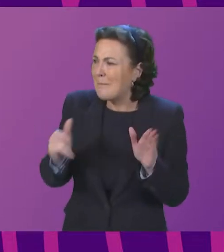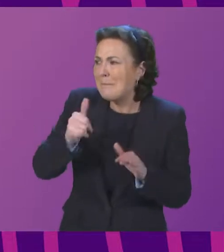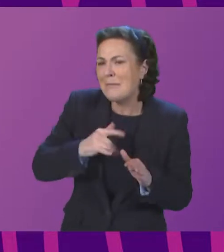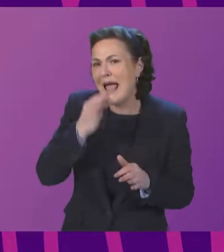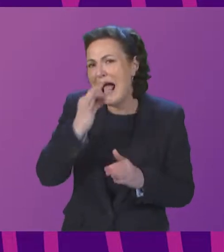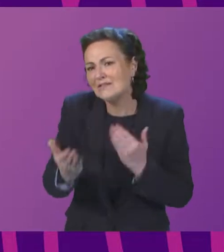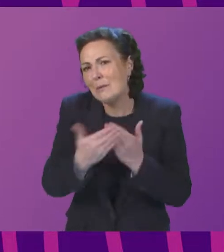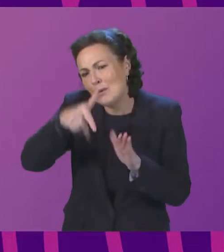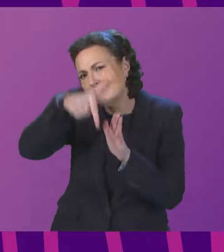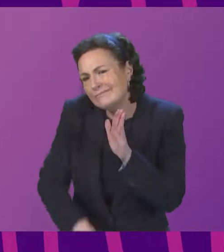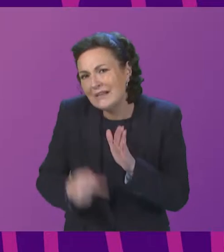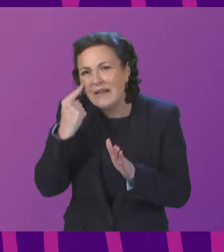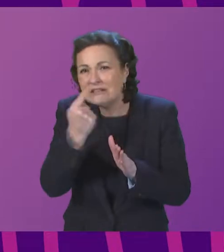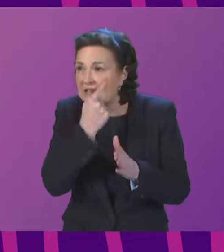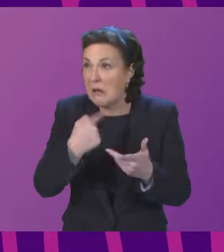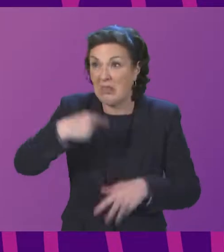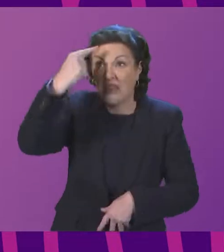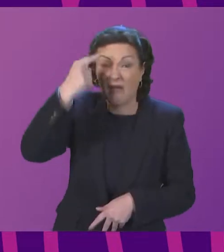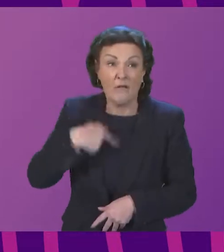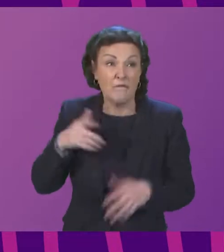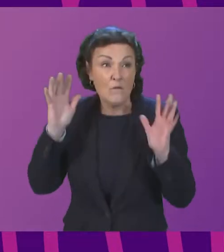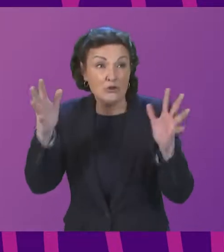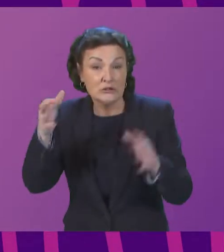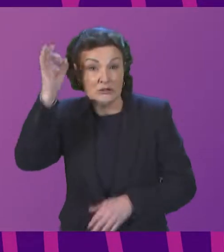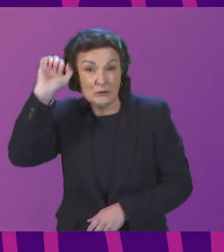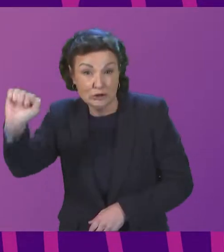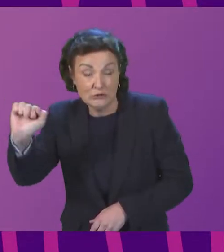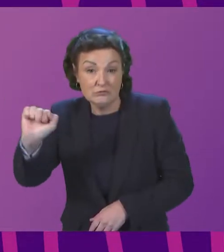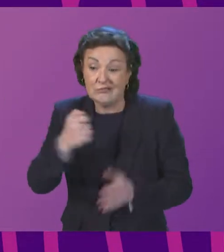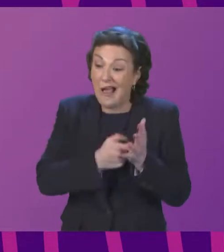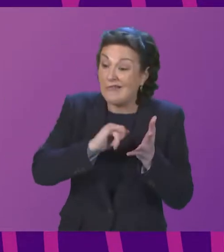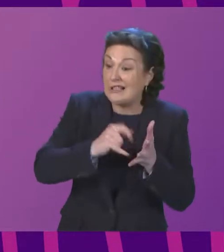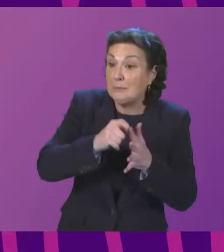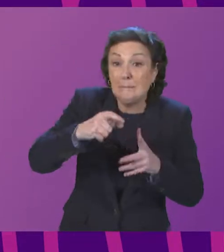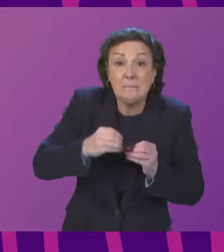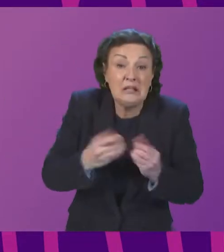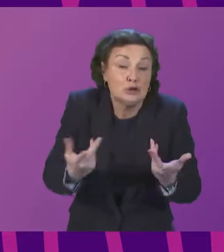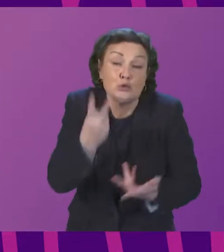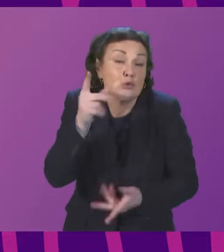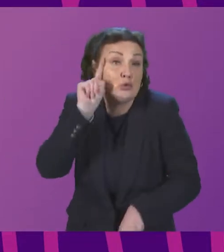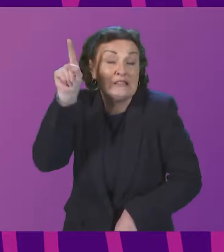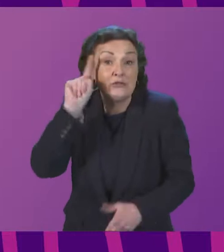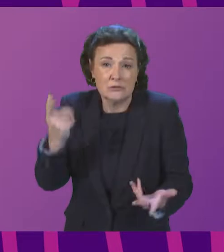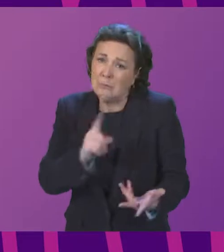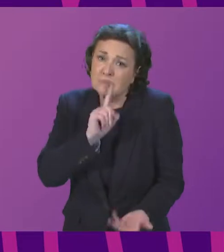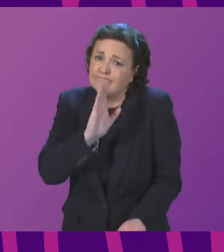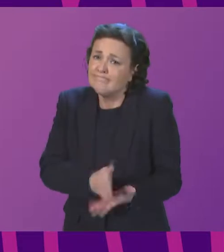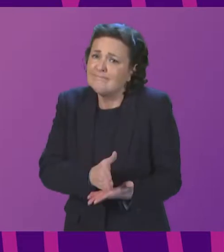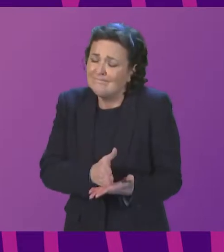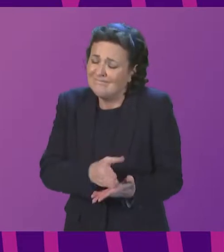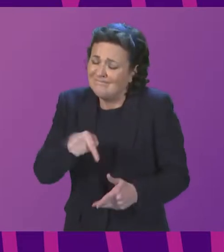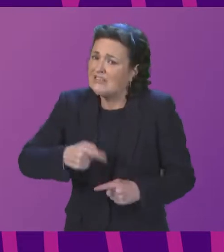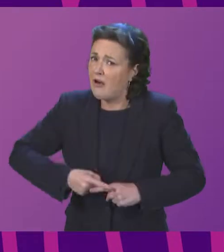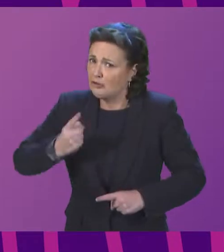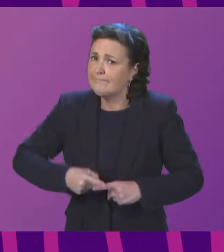obtain. Perhaps thinking of the forestry commission, RSPB, just as two suggestions. But it definitely is an urgent